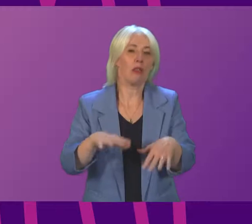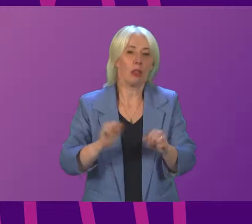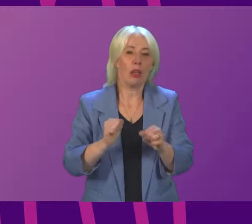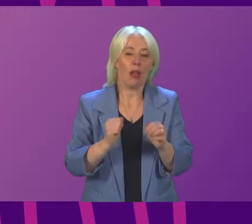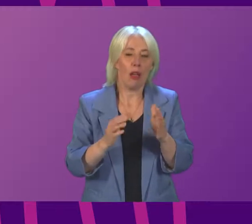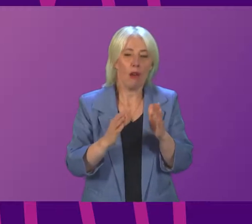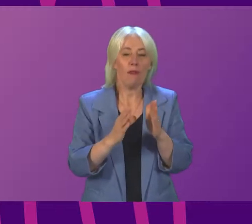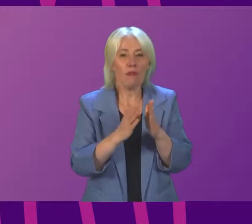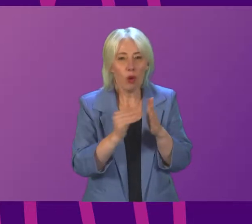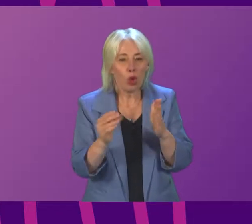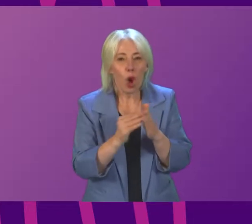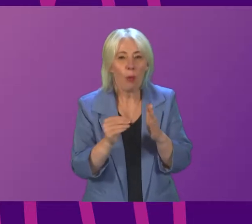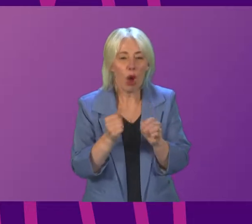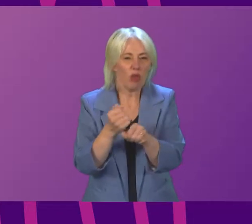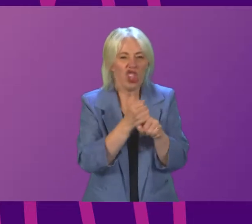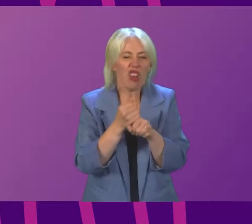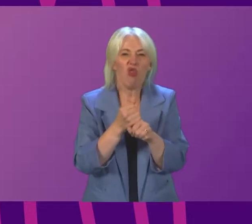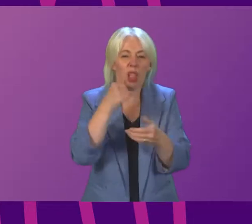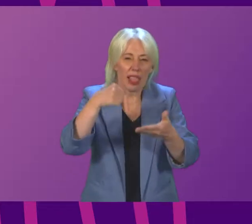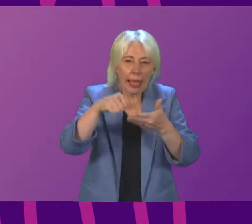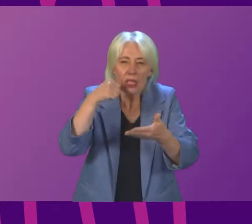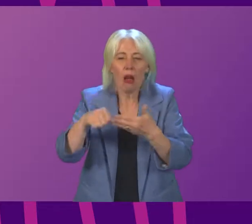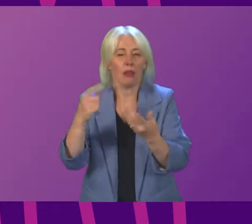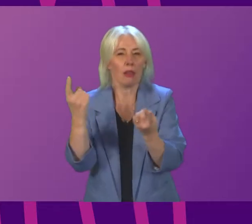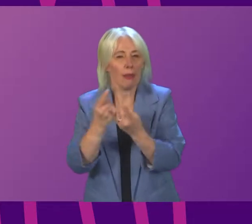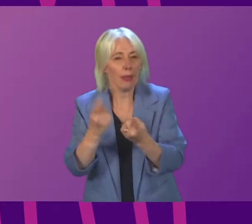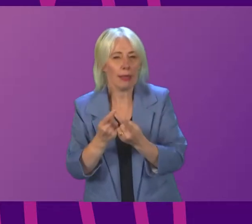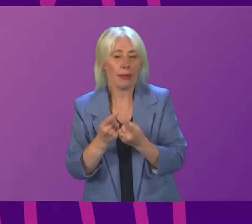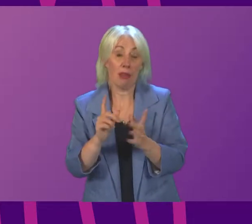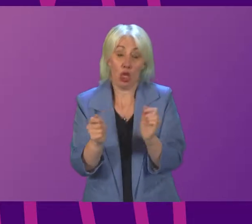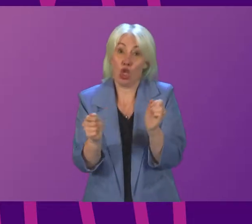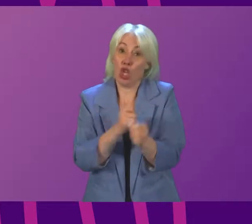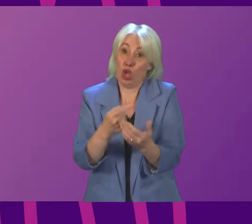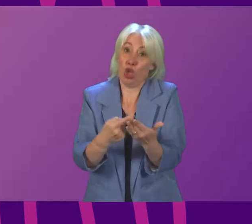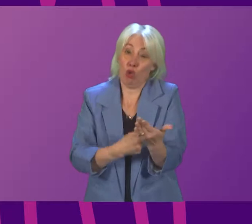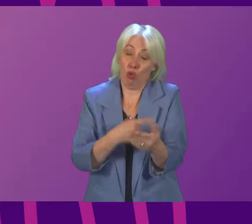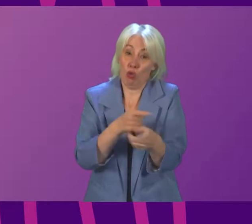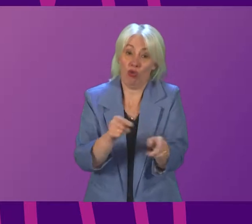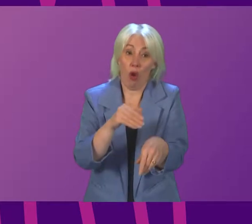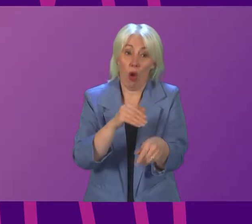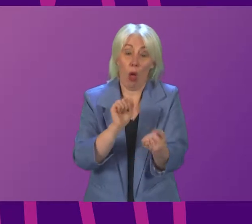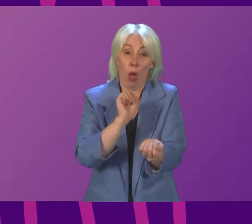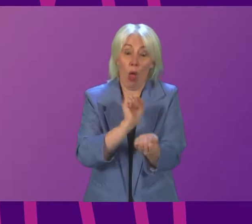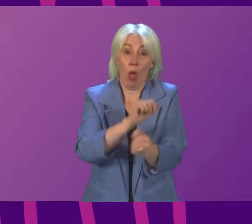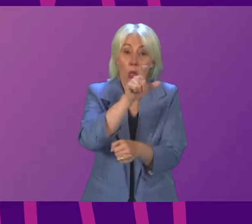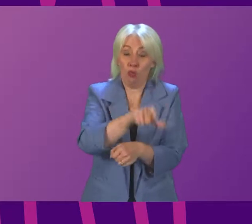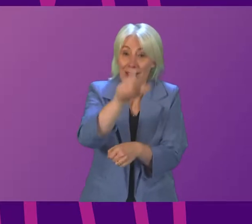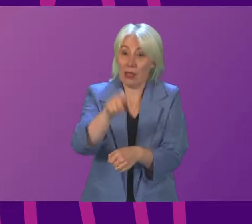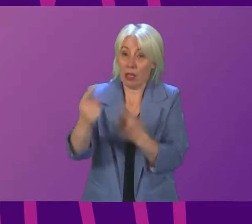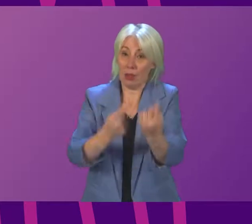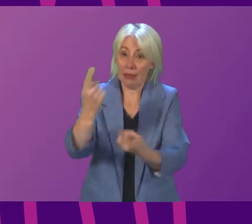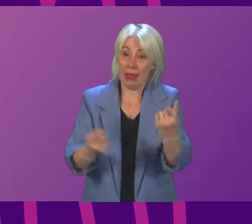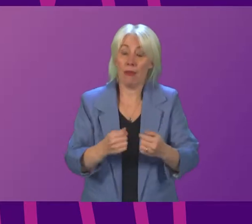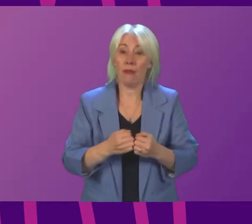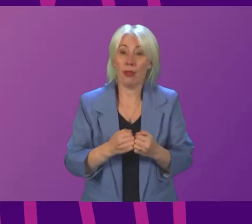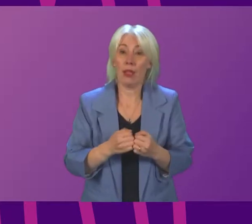photocopying of general correspondence. This change does require bringing forward a prison rule change, which will allow the Criminal Justice Committee members, including Mr